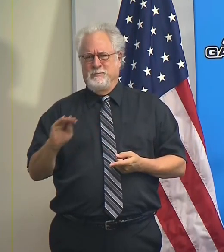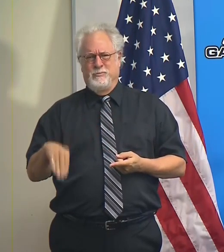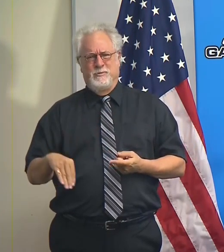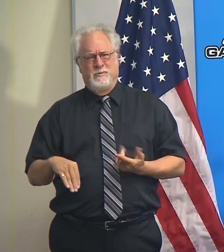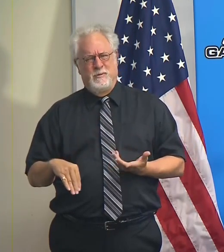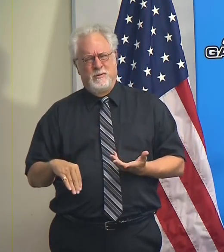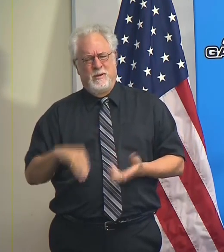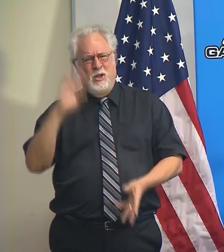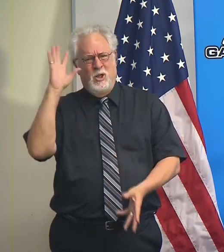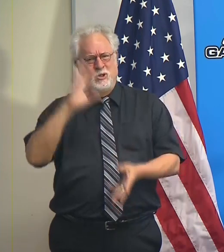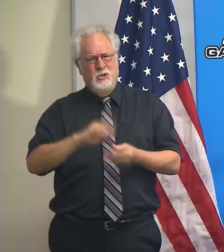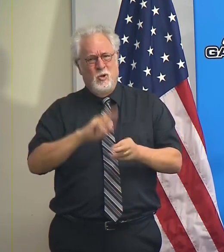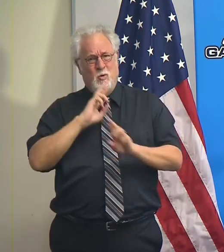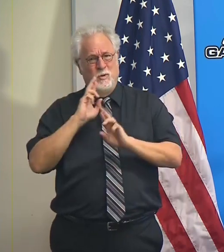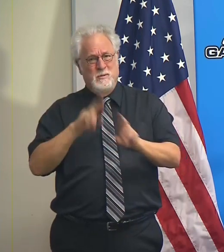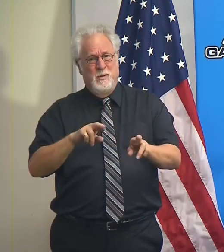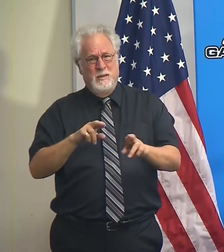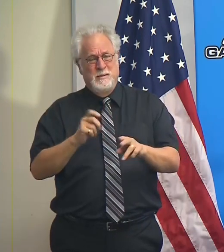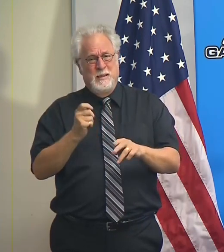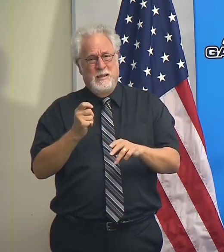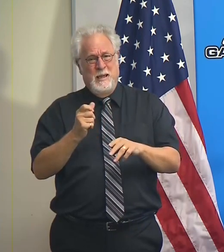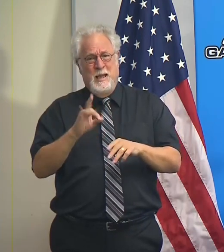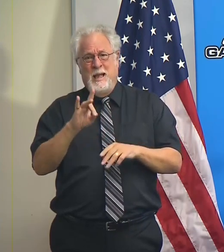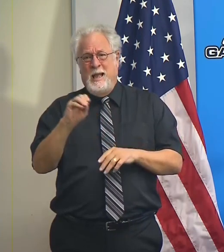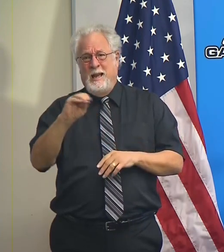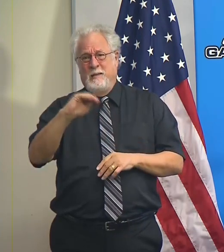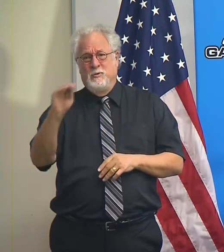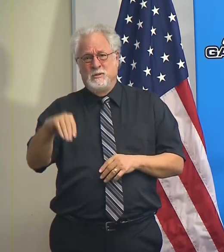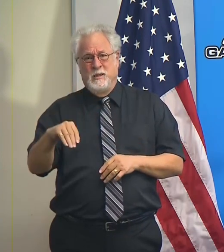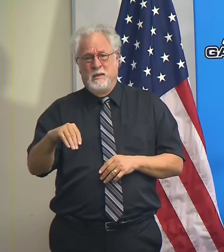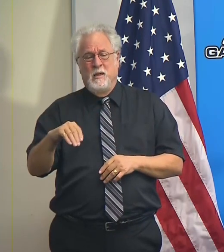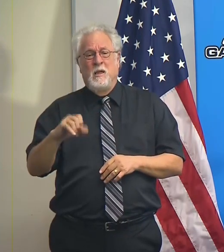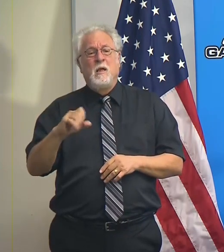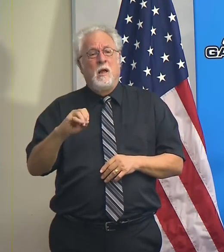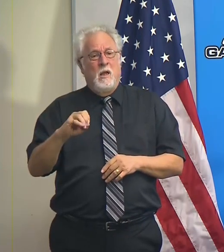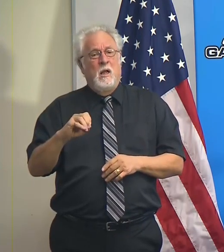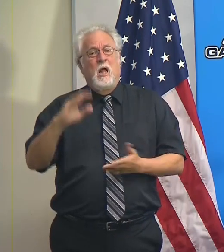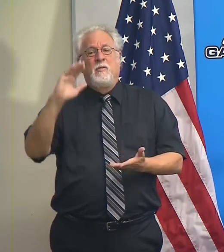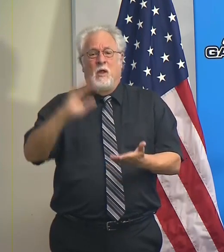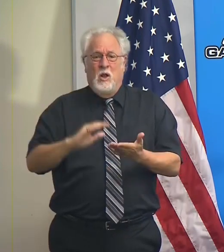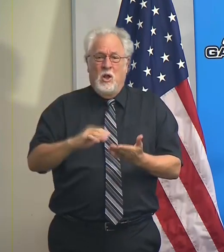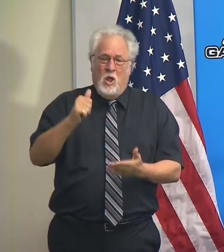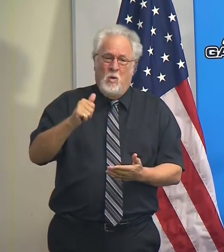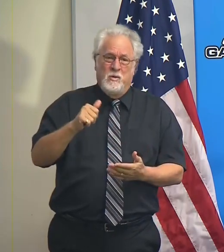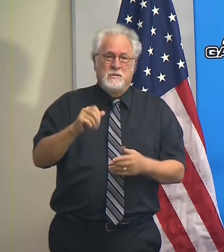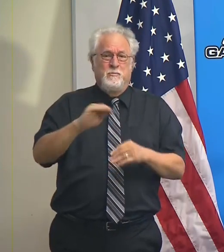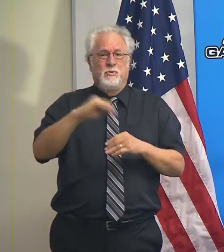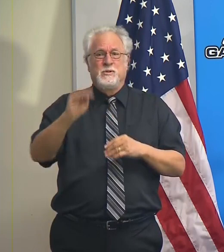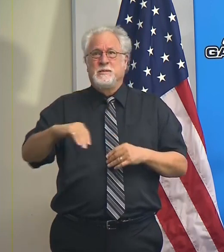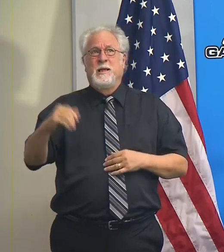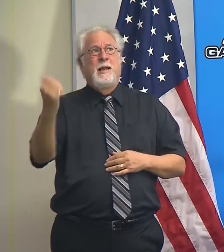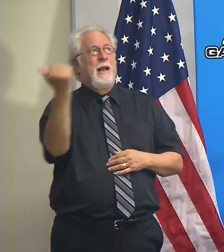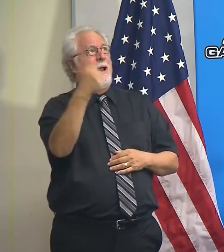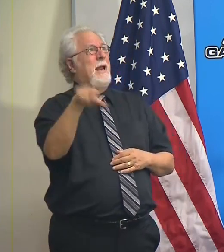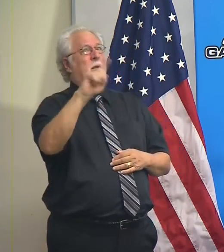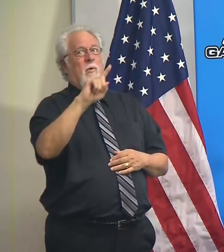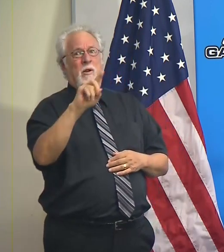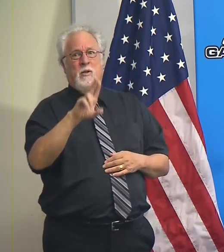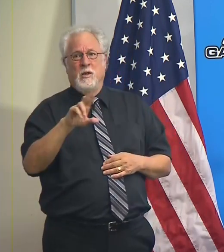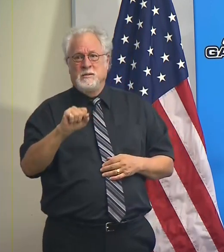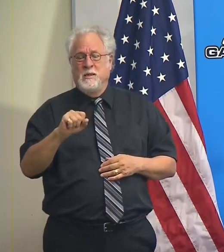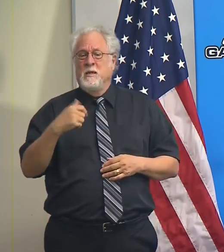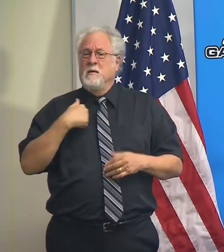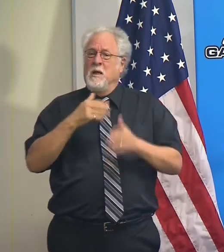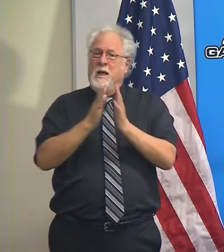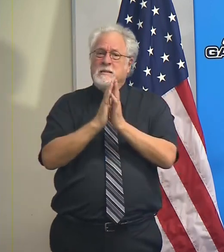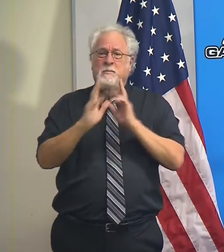The total response is just over 80 percent. It's one of the lowest percentages anywhere in the country. So we